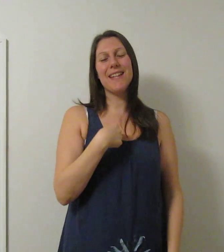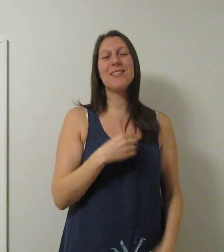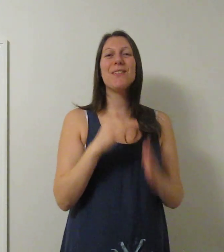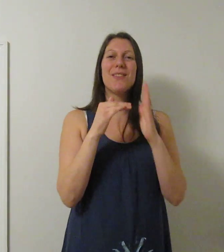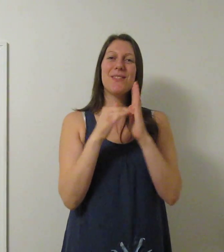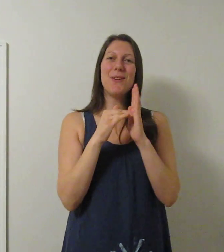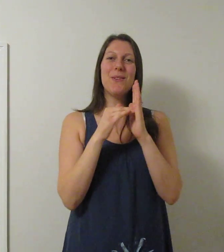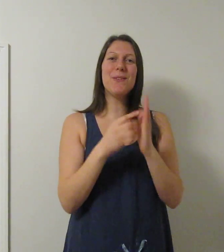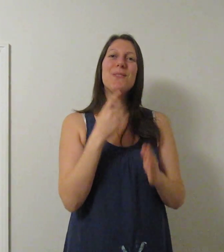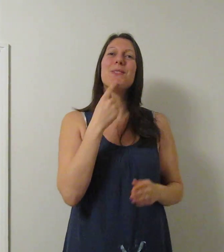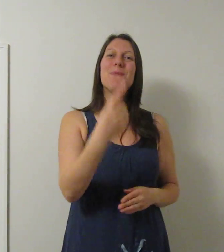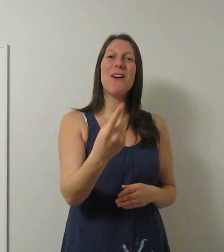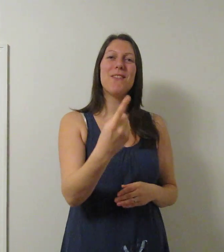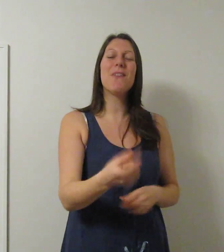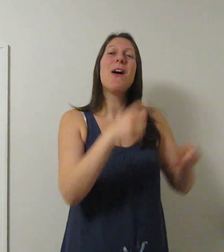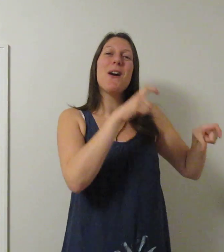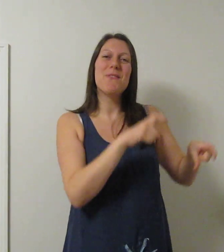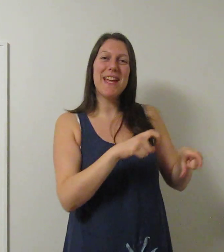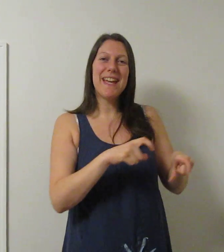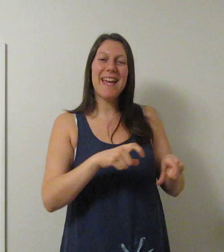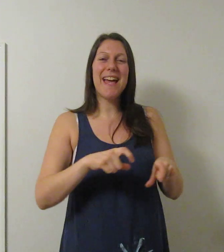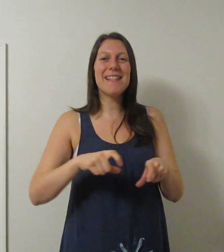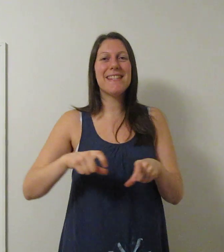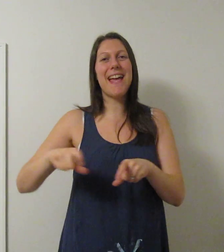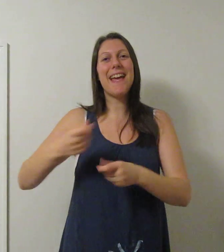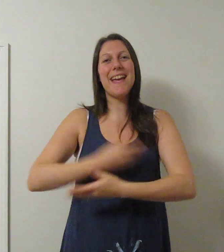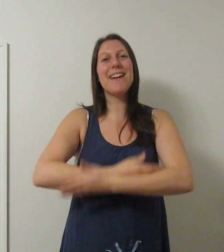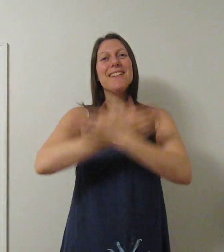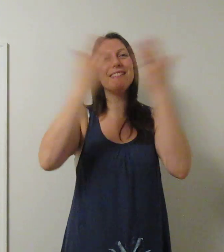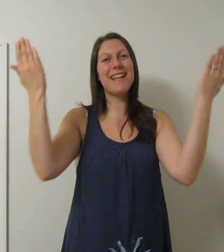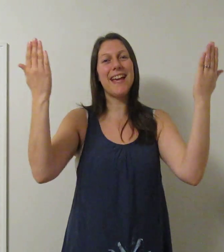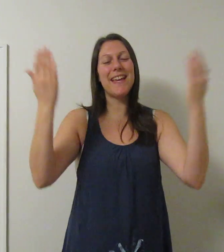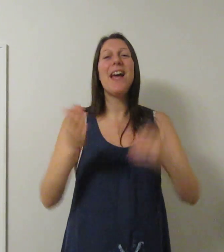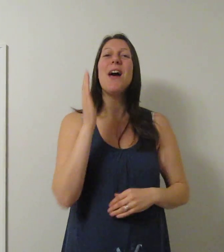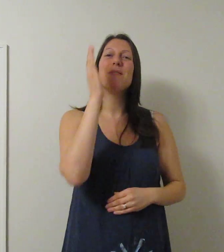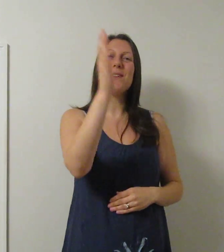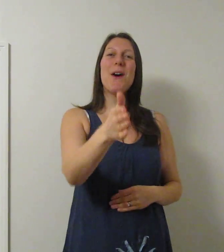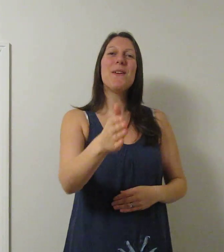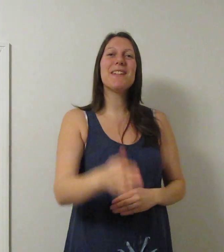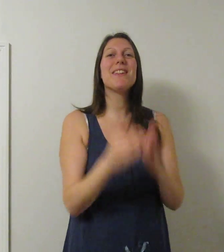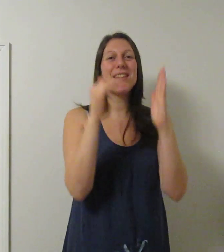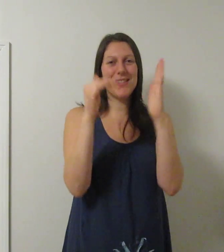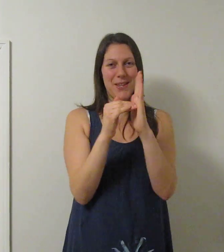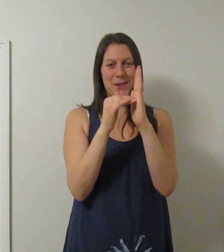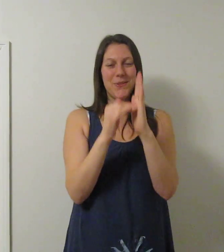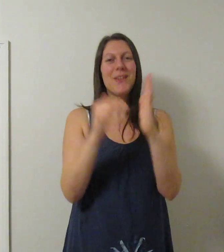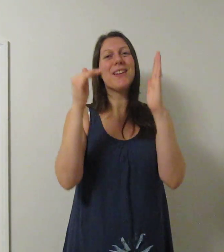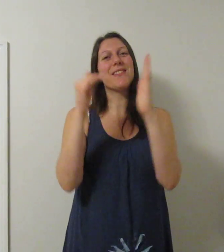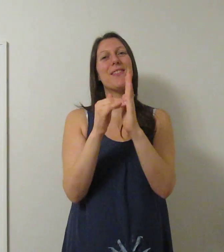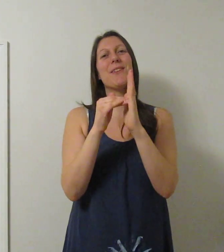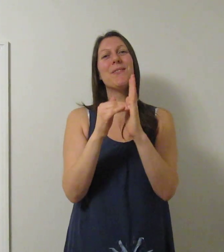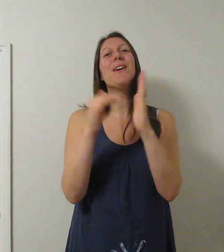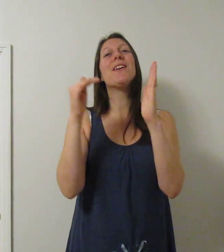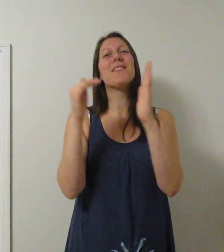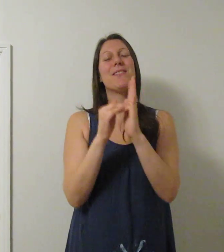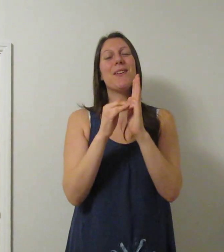to the zoo tomorrow We can stay all day We're going to the zoo, zoo, zoo